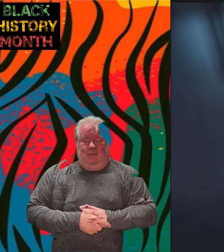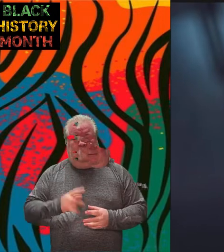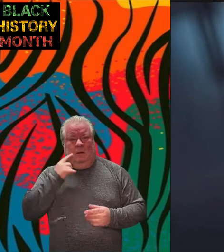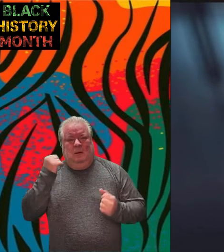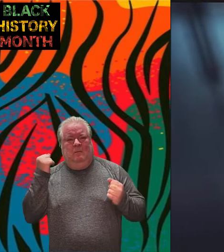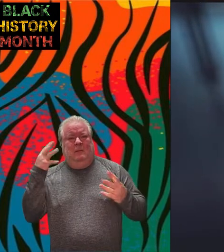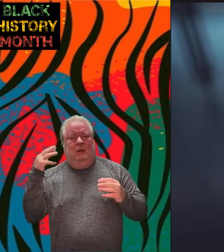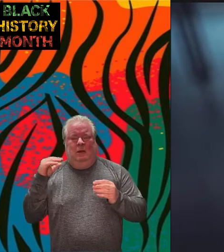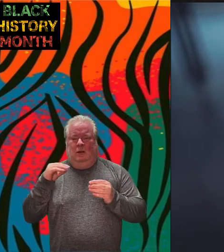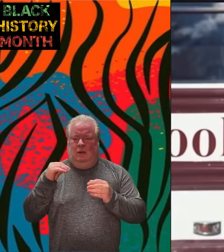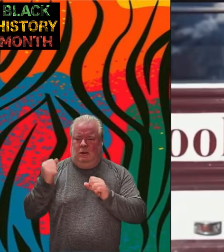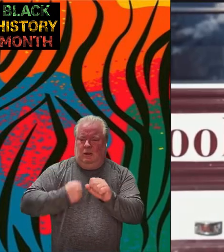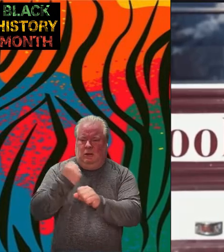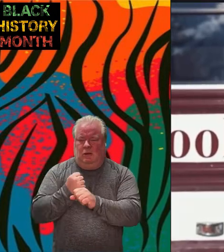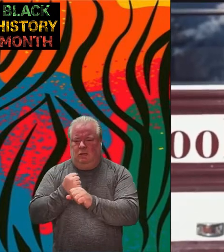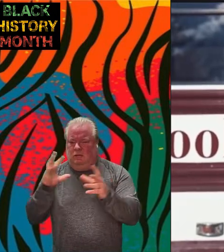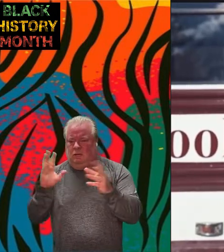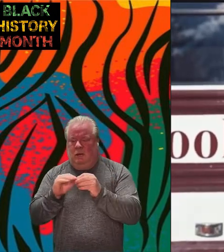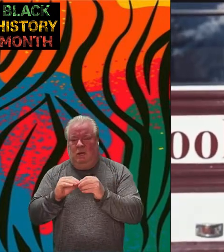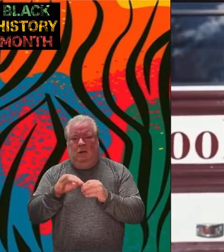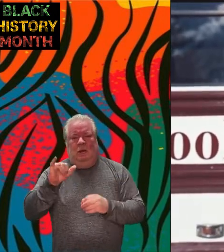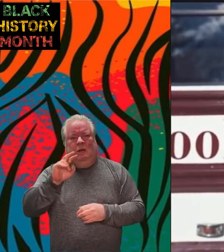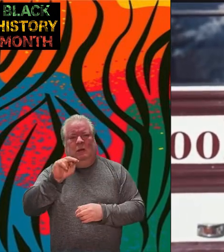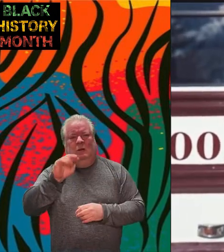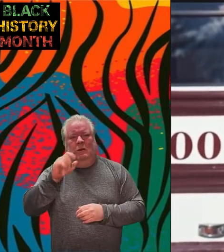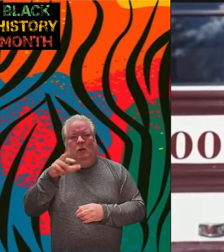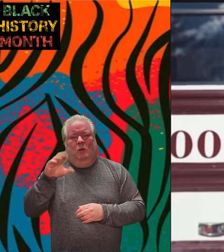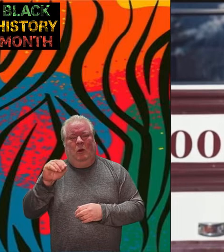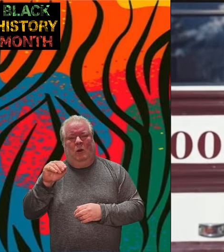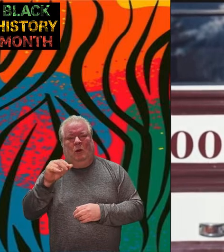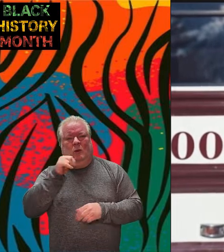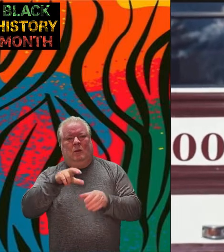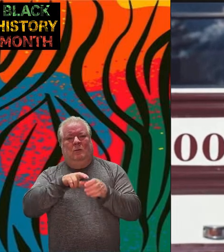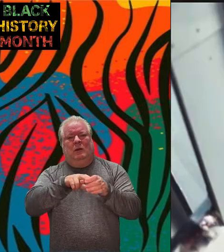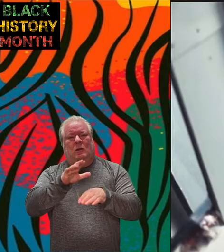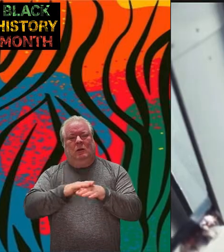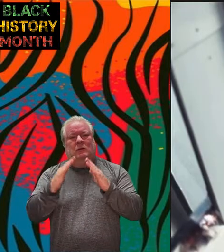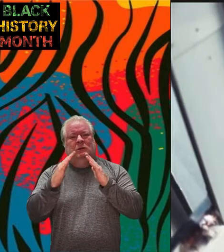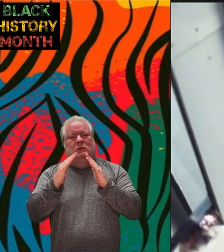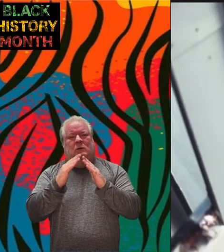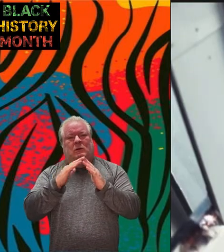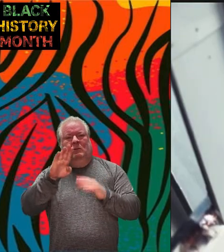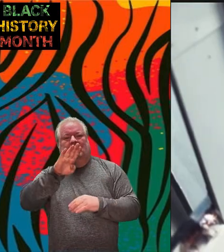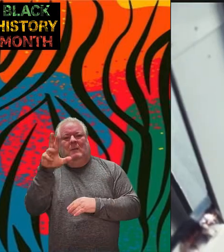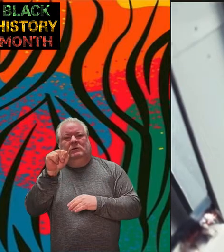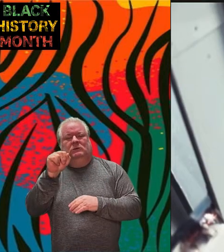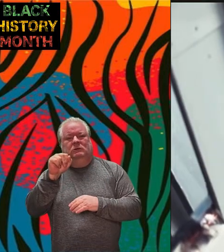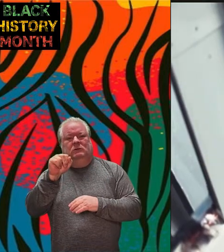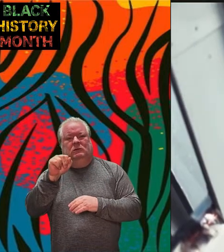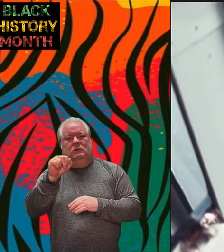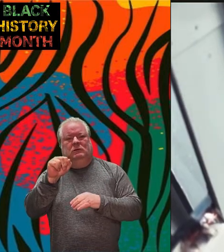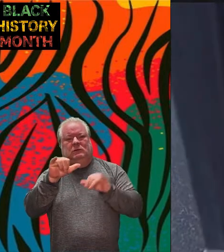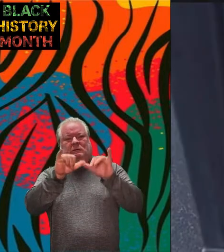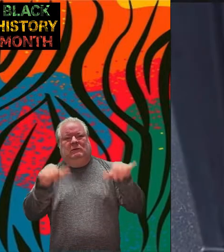the Negro passengers on the city bus lines of Montgomery have been humiliated